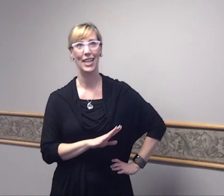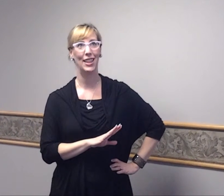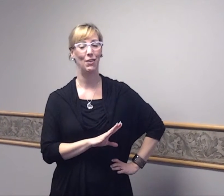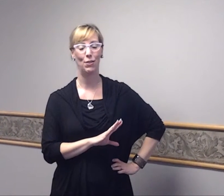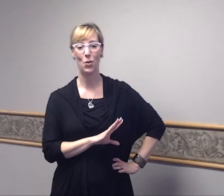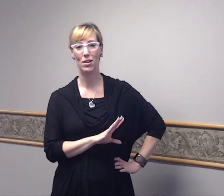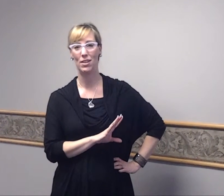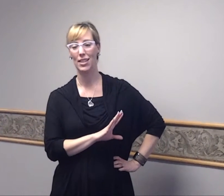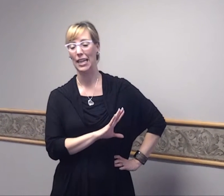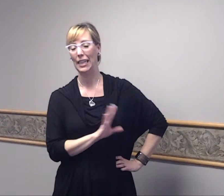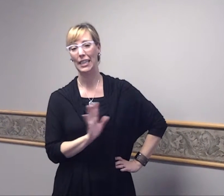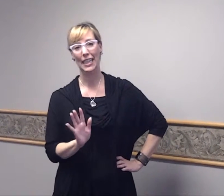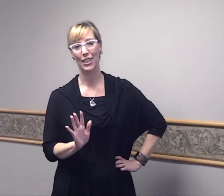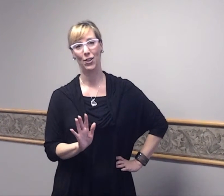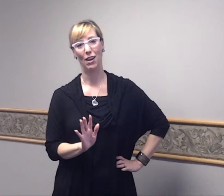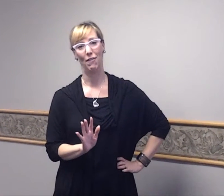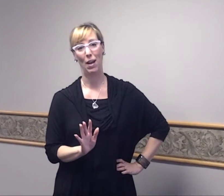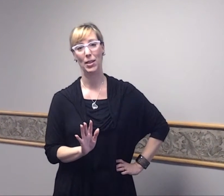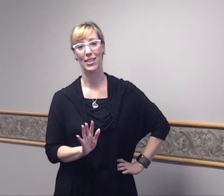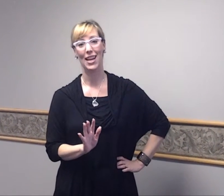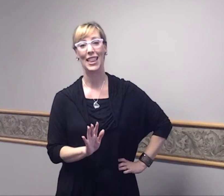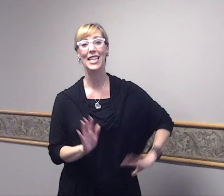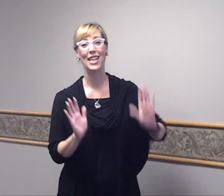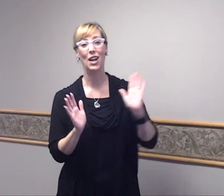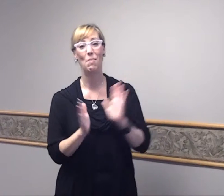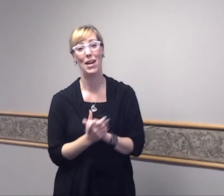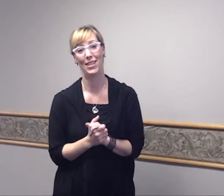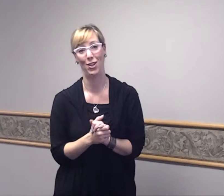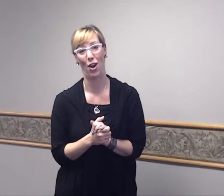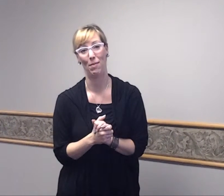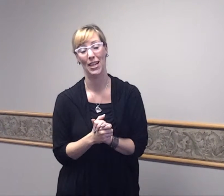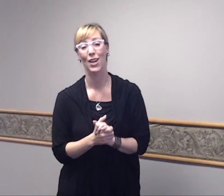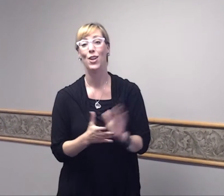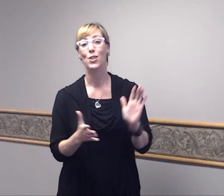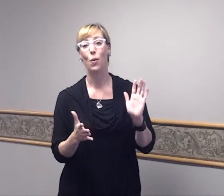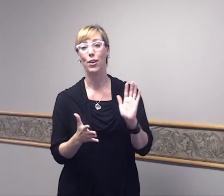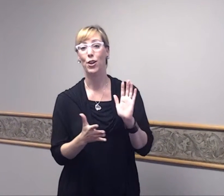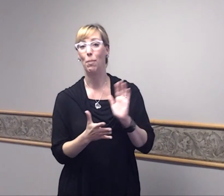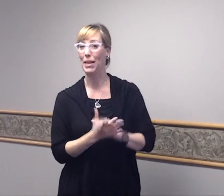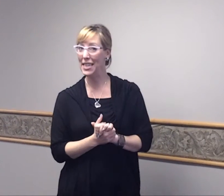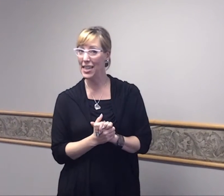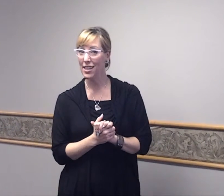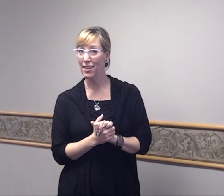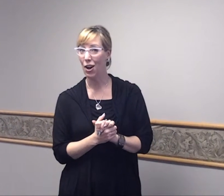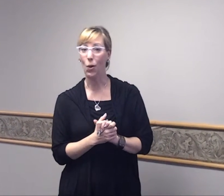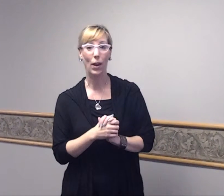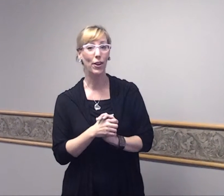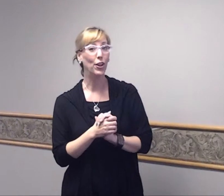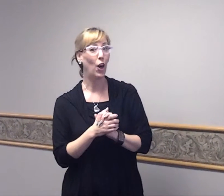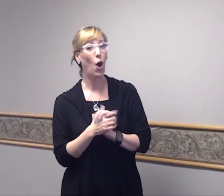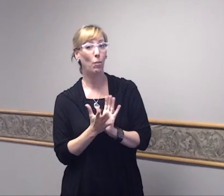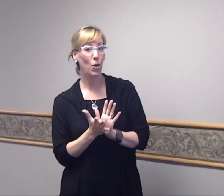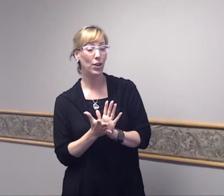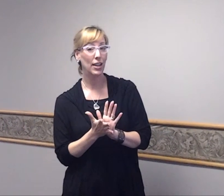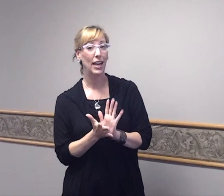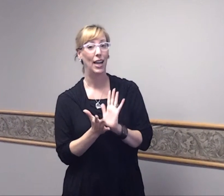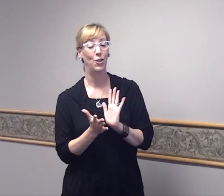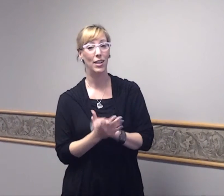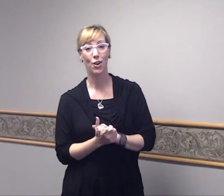get the floors cleaned and looking fabulous and they did an amazing job. So whether you're a business or whether you're a homeowner and you need your